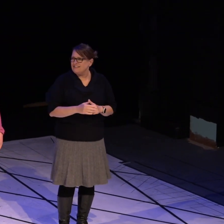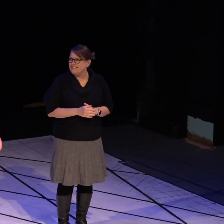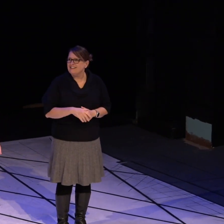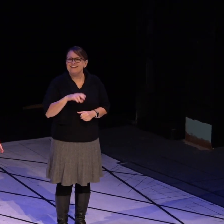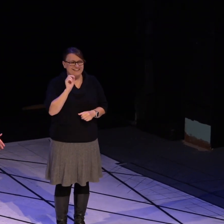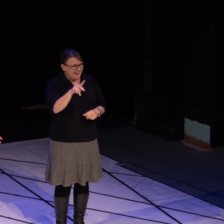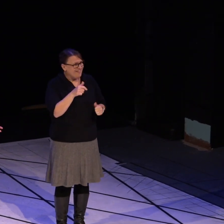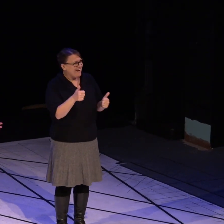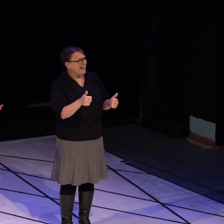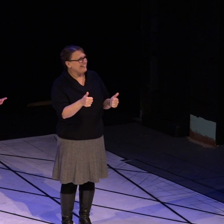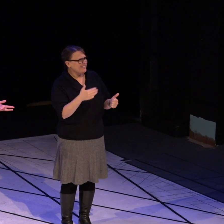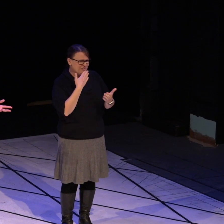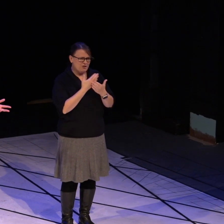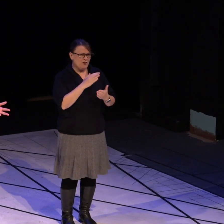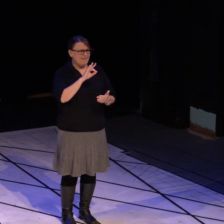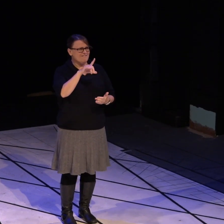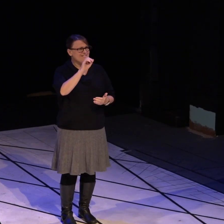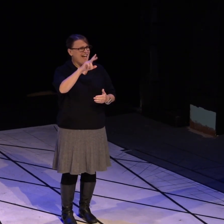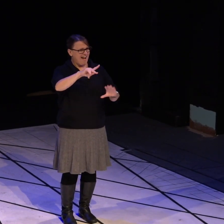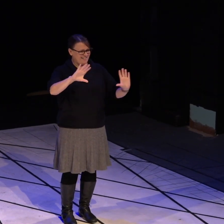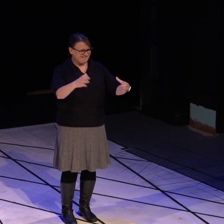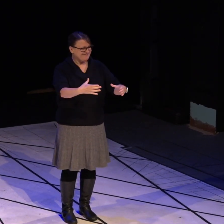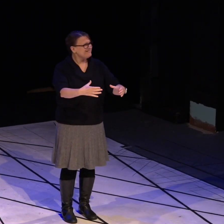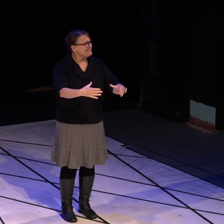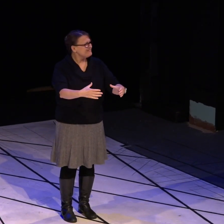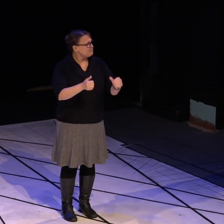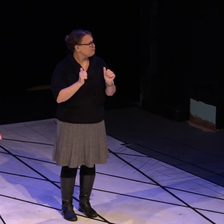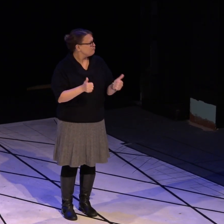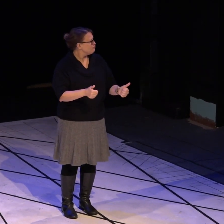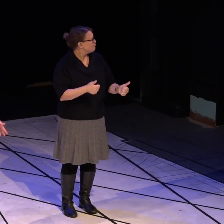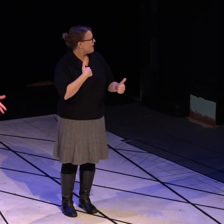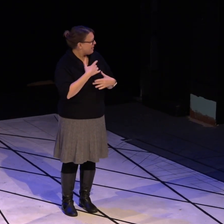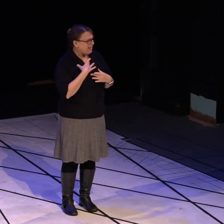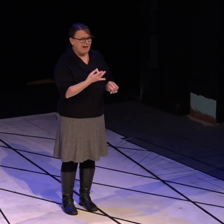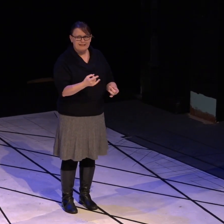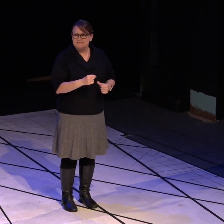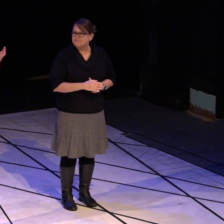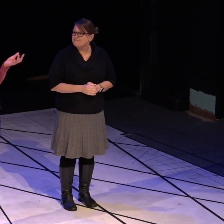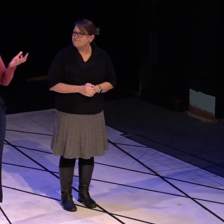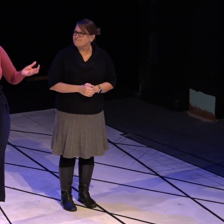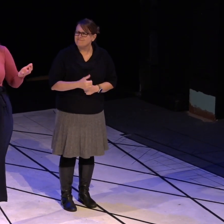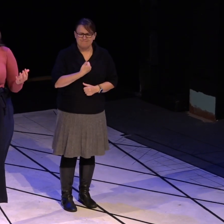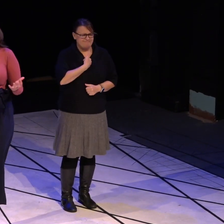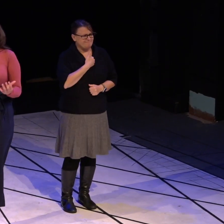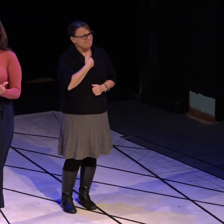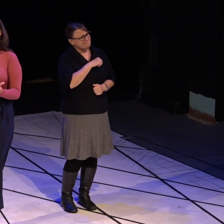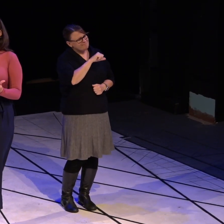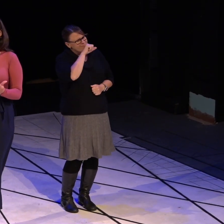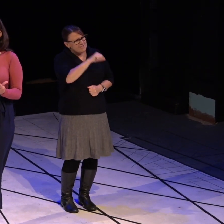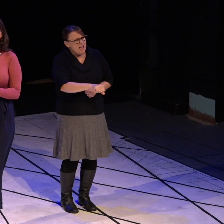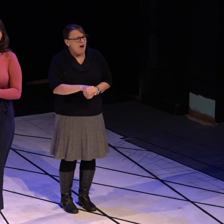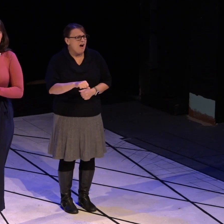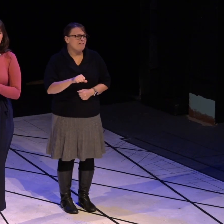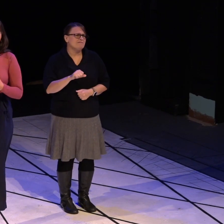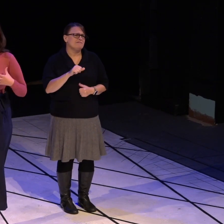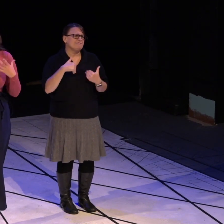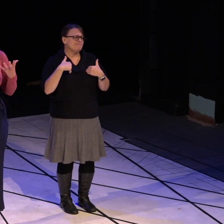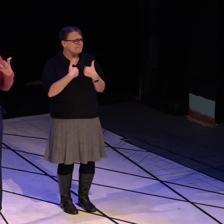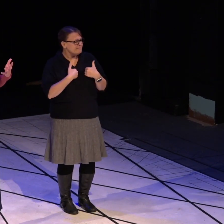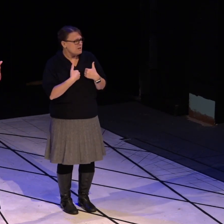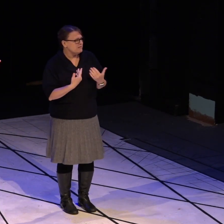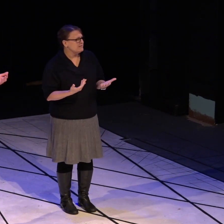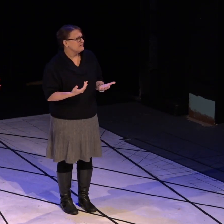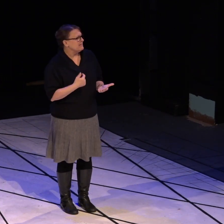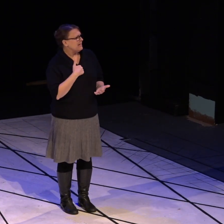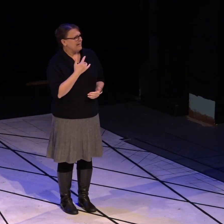All right, this is a good flock. I like it, I like it. As a lover of our furry friends, I